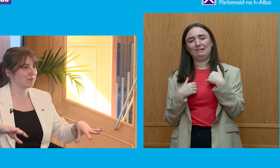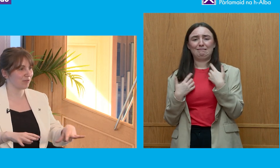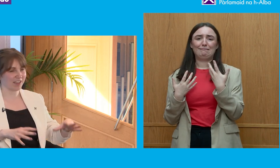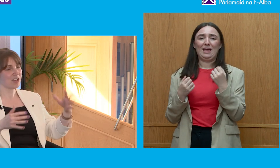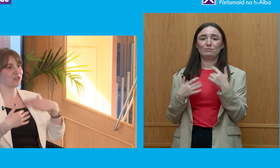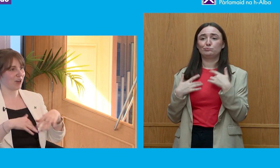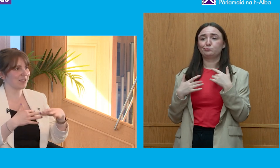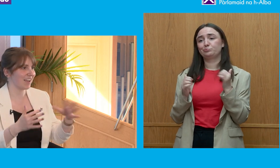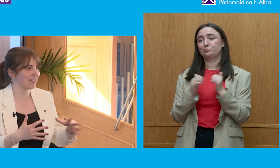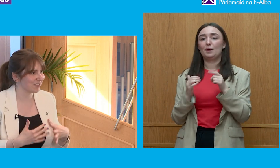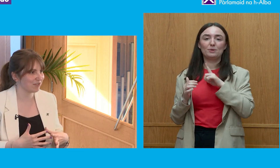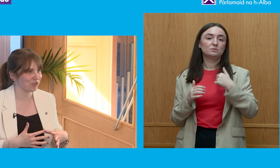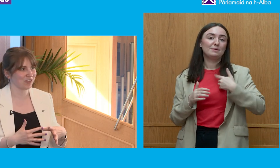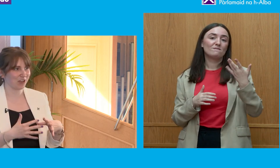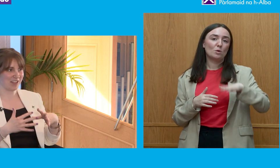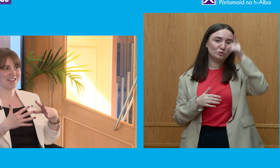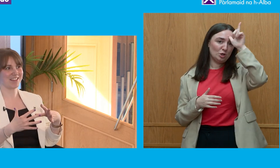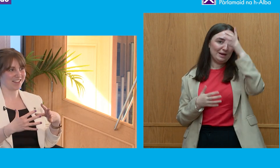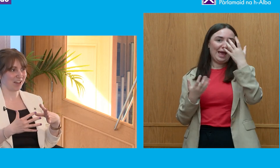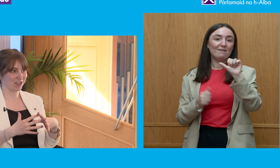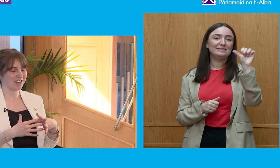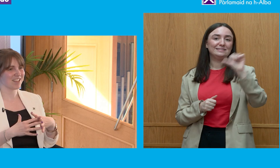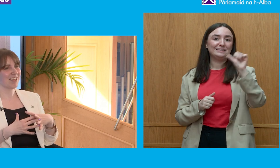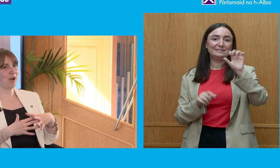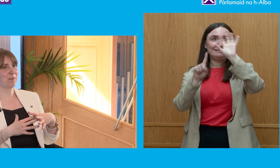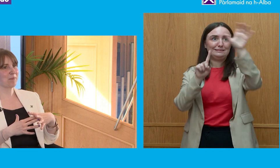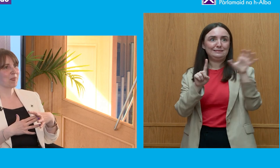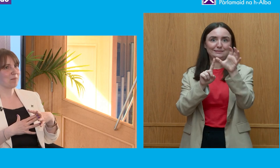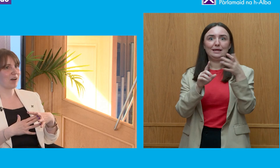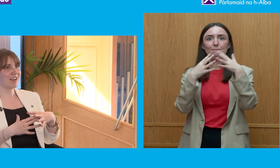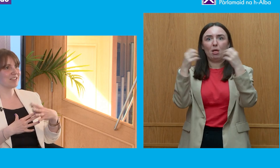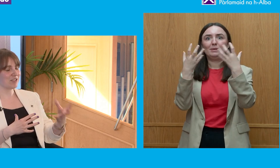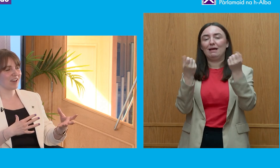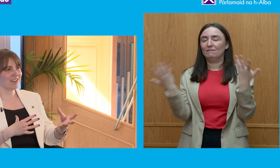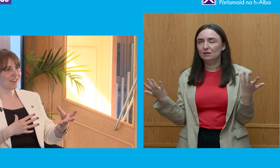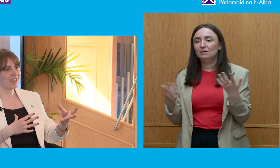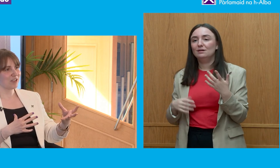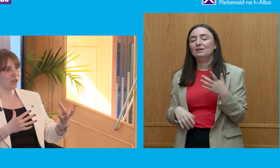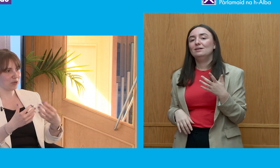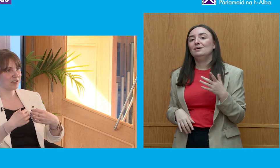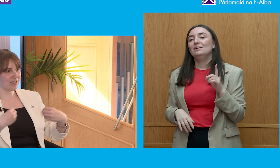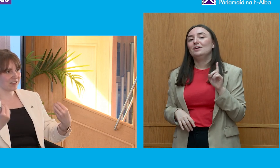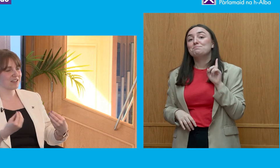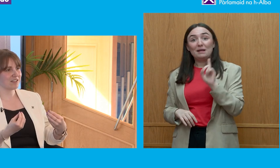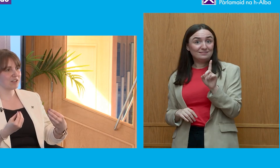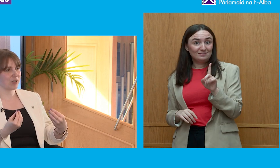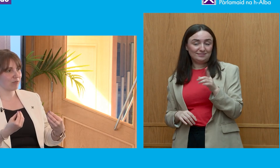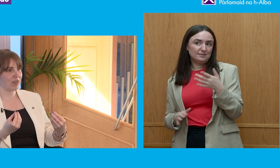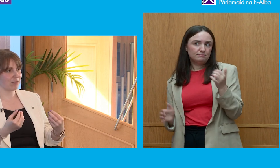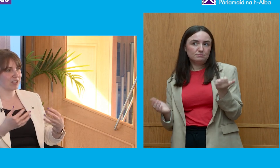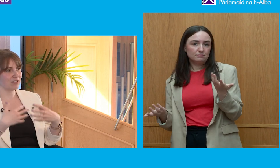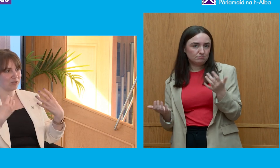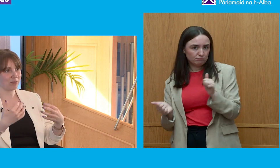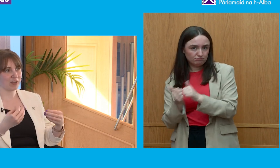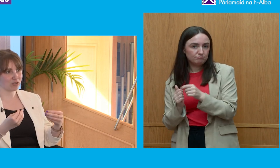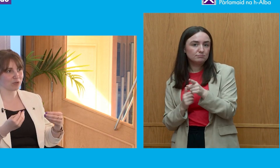state parliaments right so I think devolution is a good idea in that regard but as you say the the standards need to come